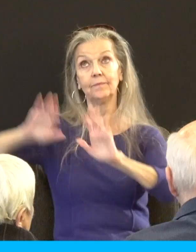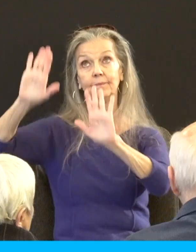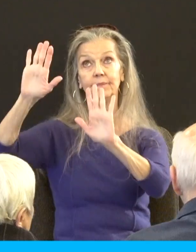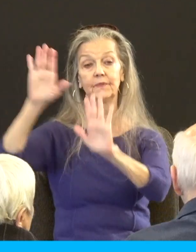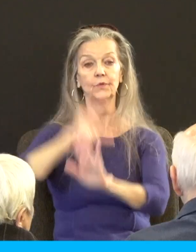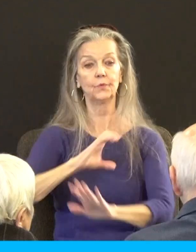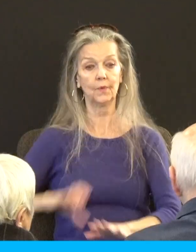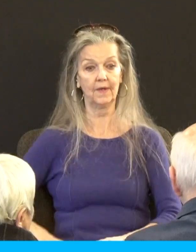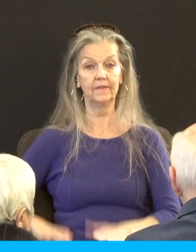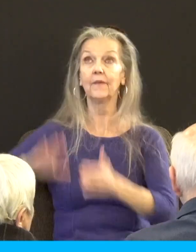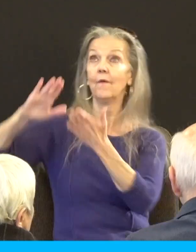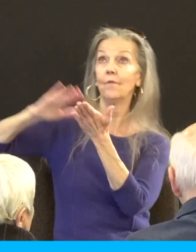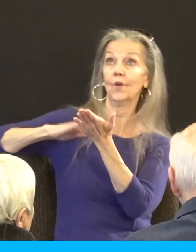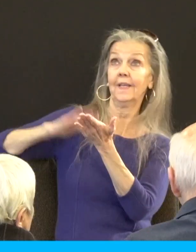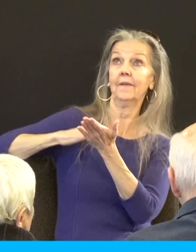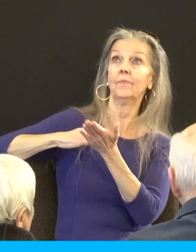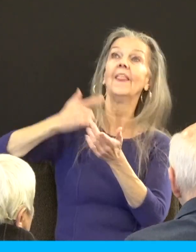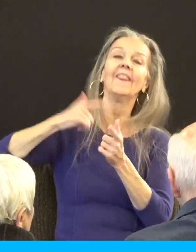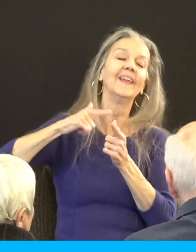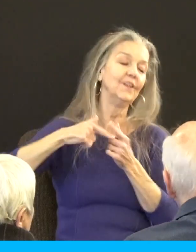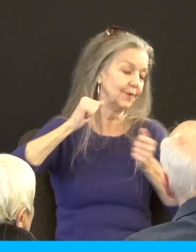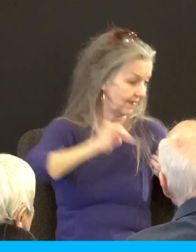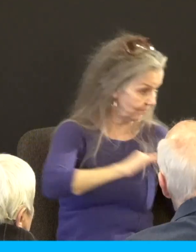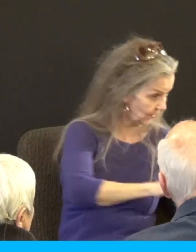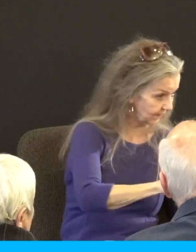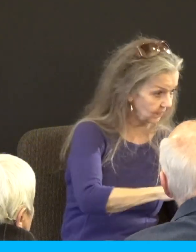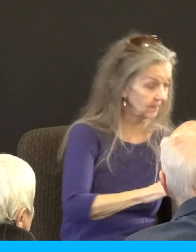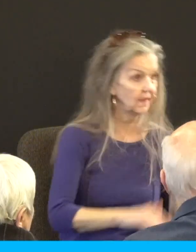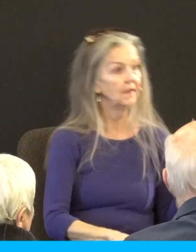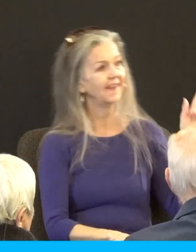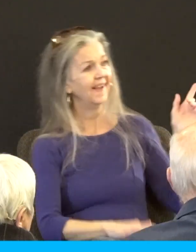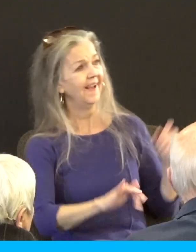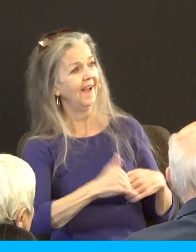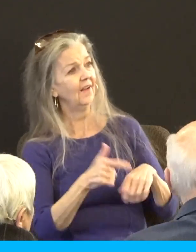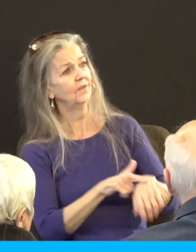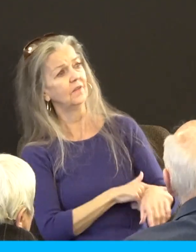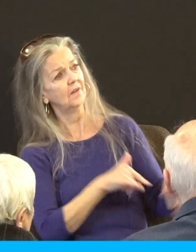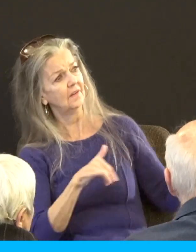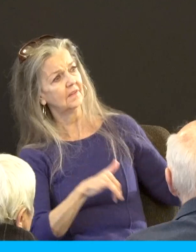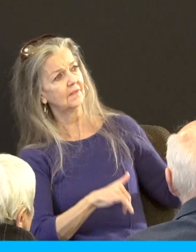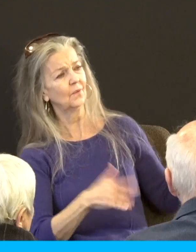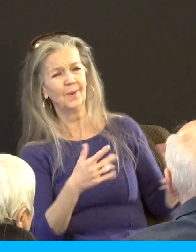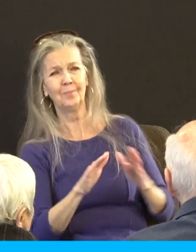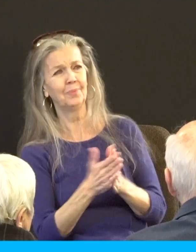now I know what you're thinking those are visiting how long is this guy gonna go on and what book was he in anyway mentioned like five of them